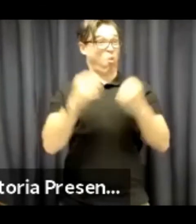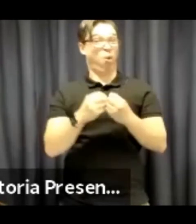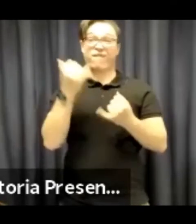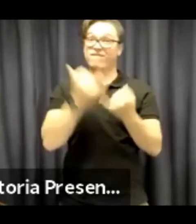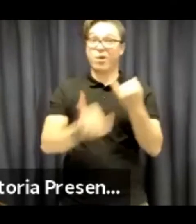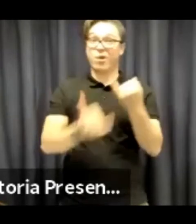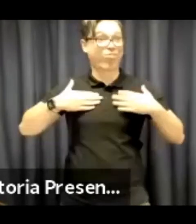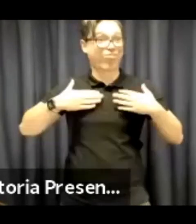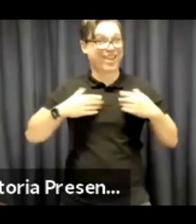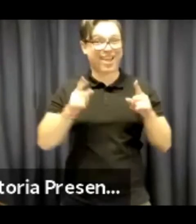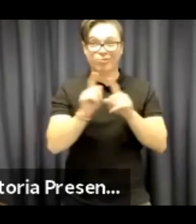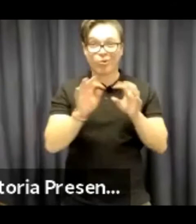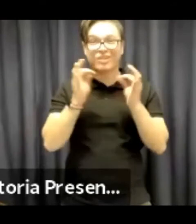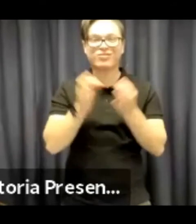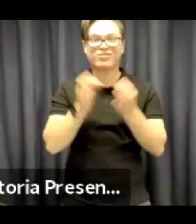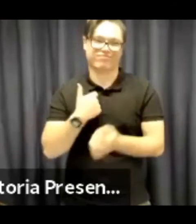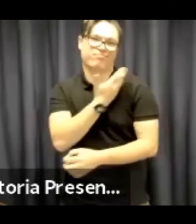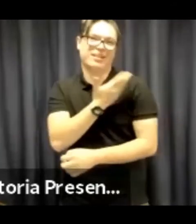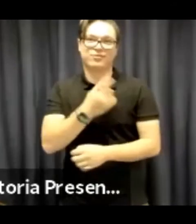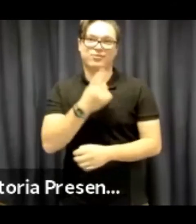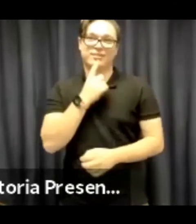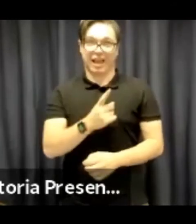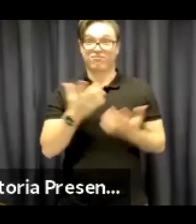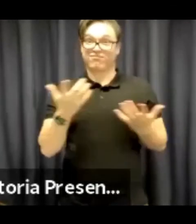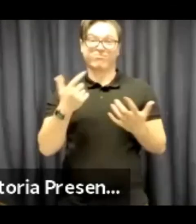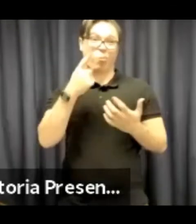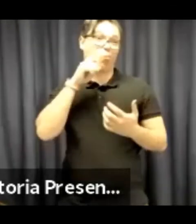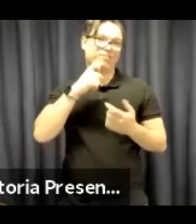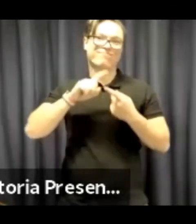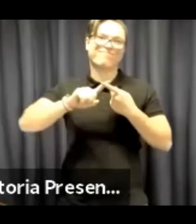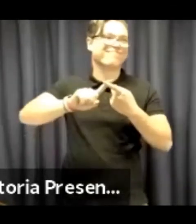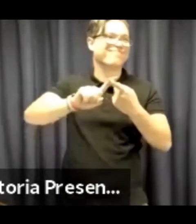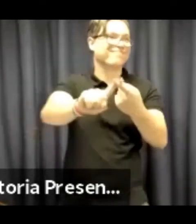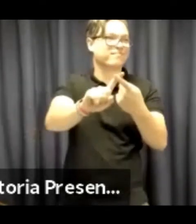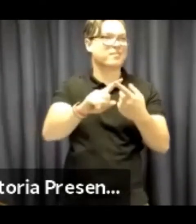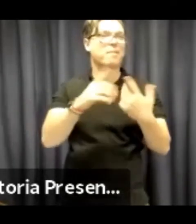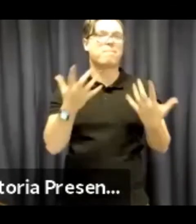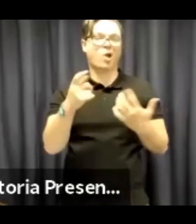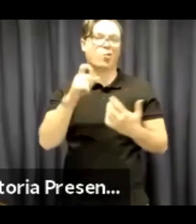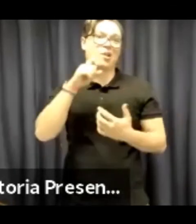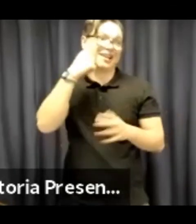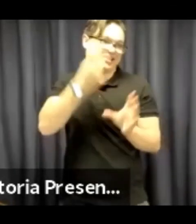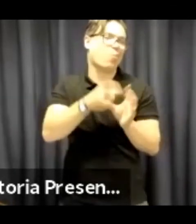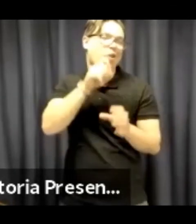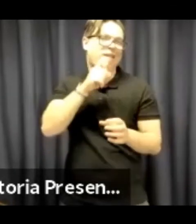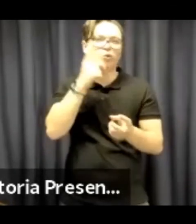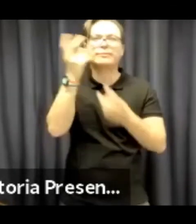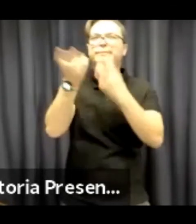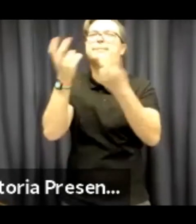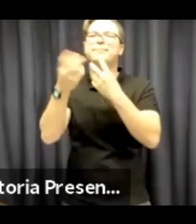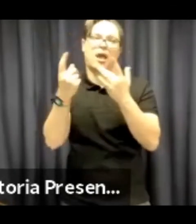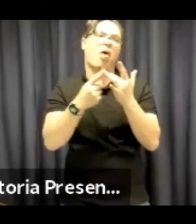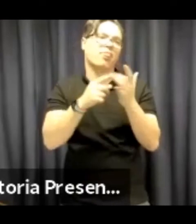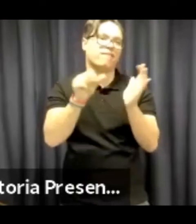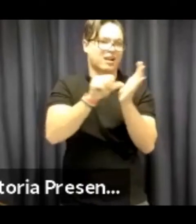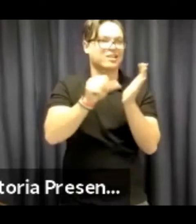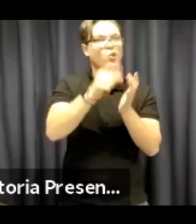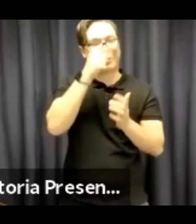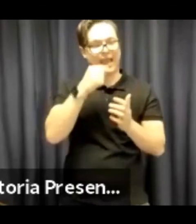spent appropriately. So overall, we're very obvious organisation, I'm proud to say, and will remain to be. And we will be